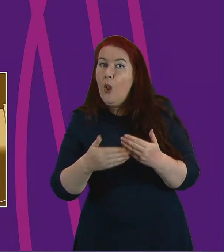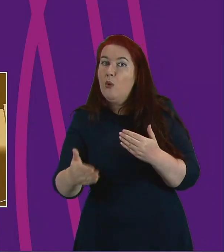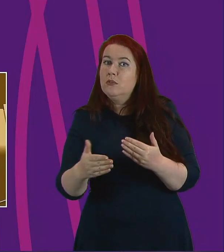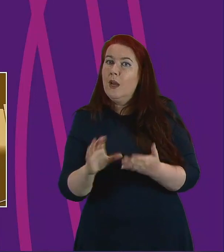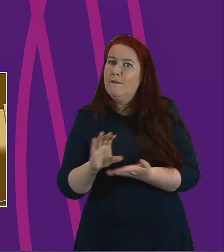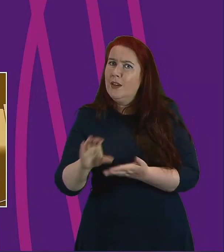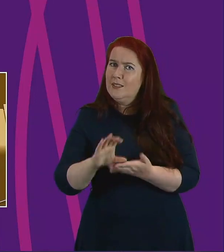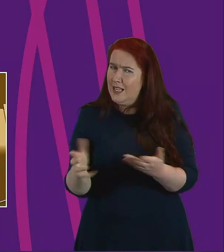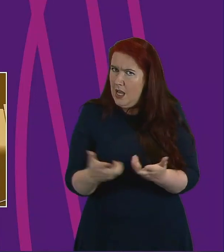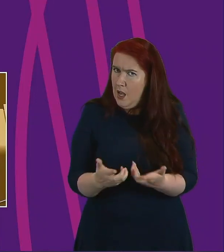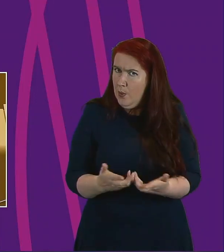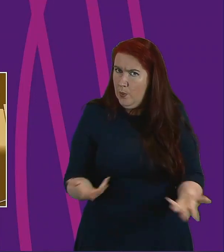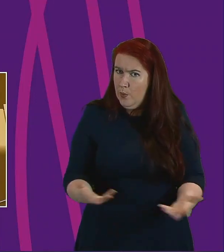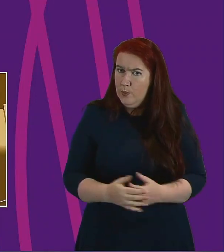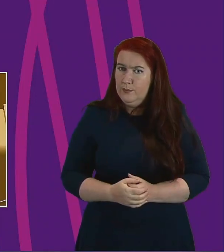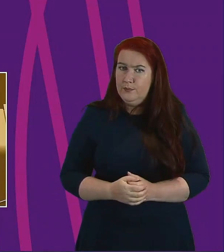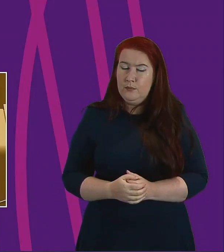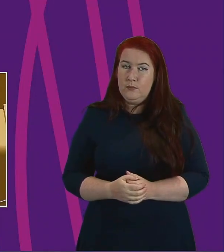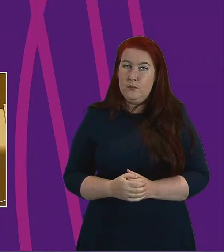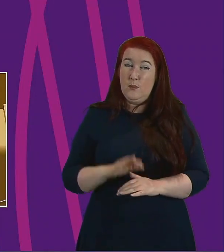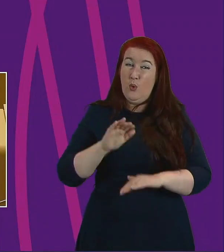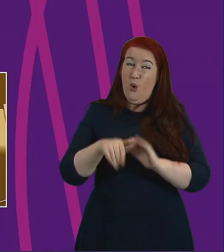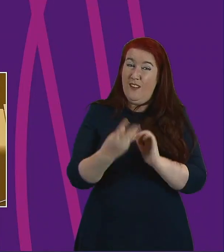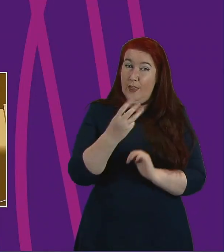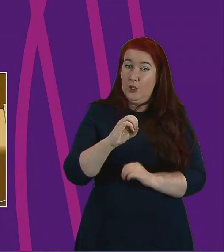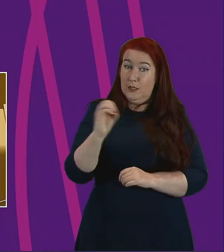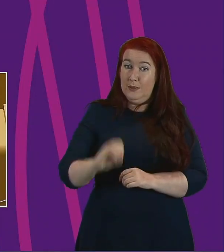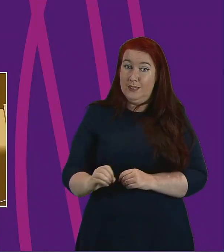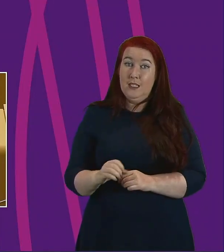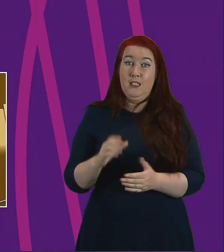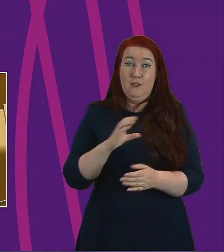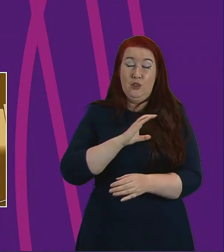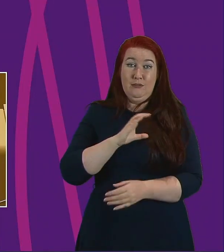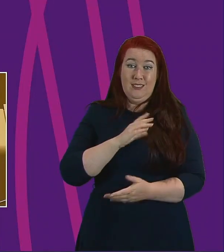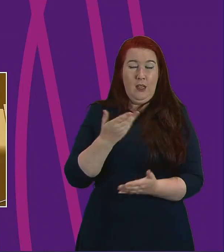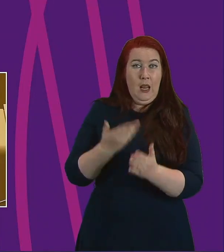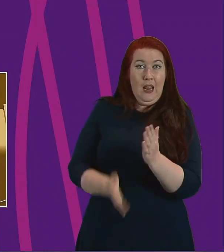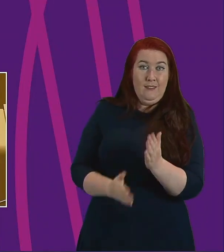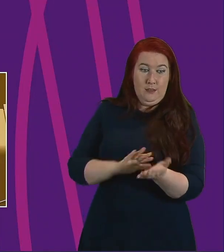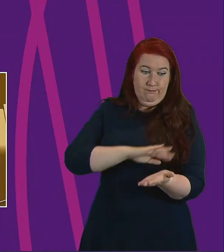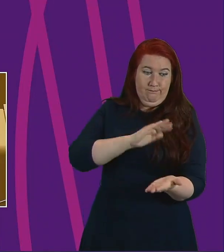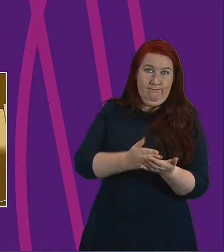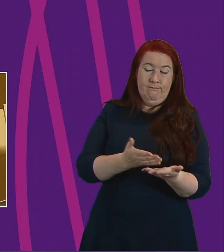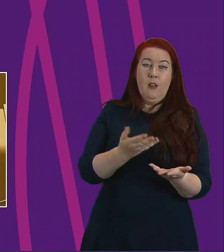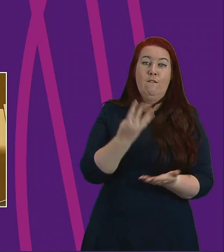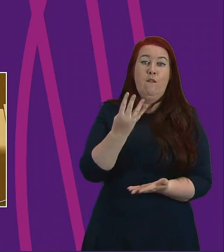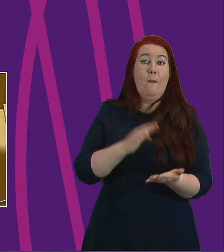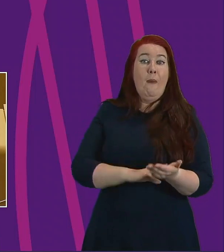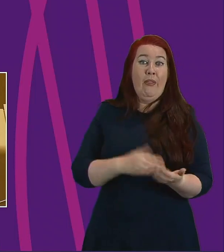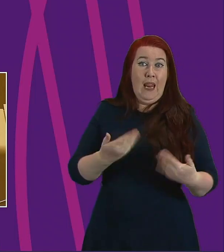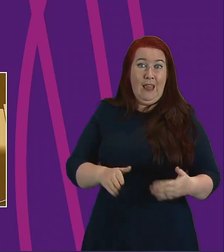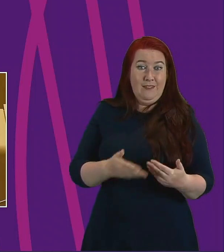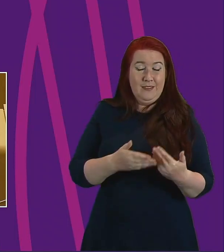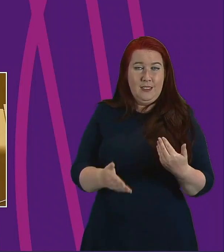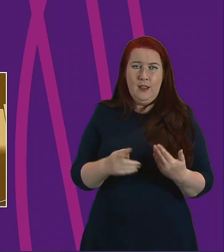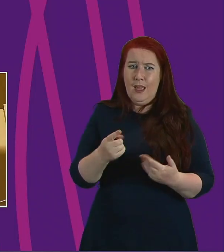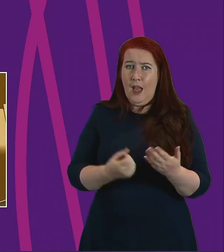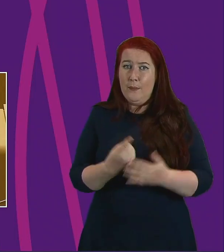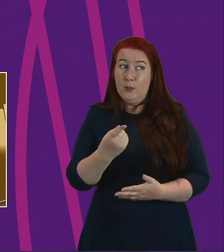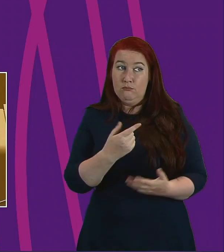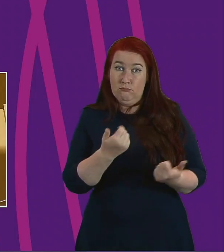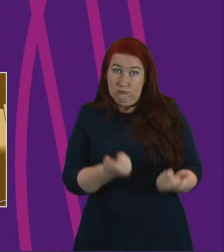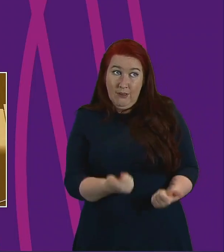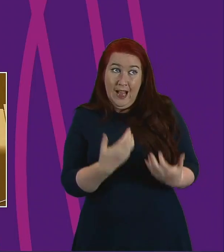met. With more than a third of charities having less than four months expenditure in reserve they are asking what will happen when the emergency